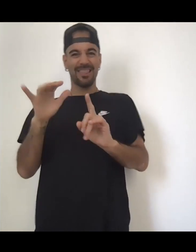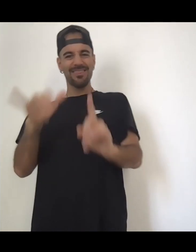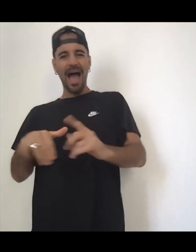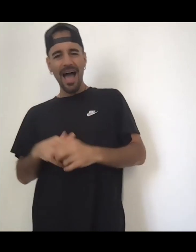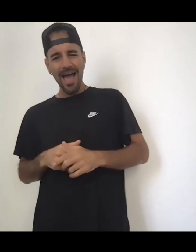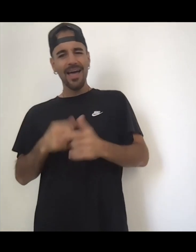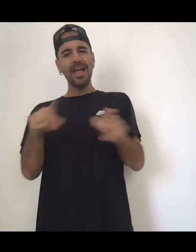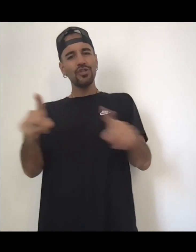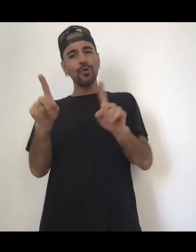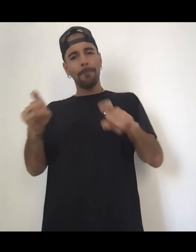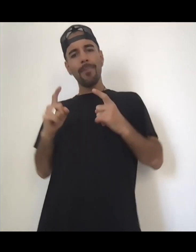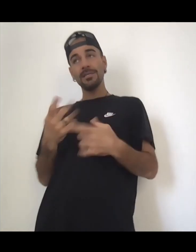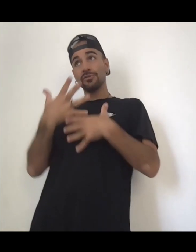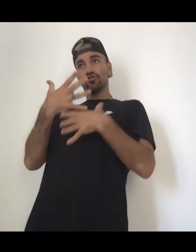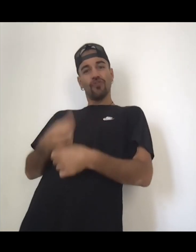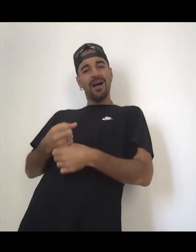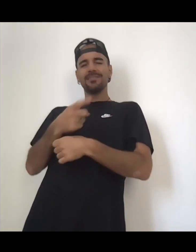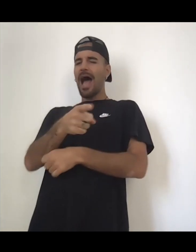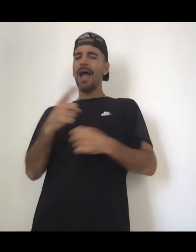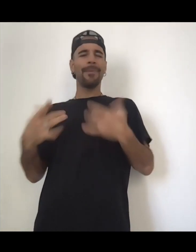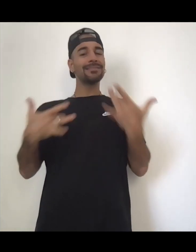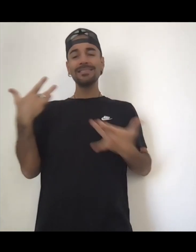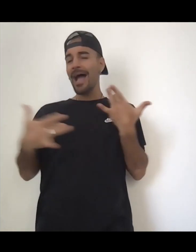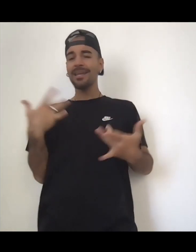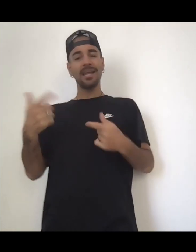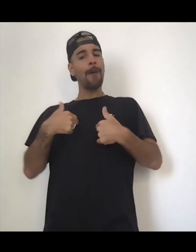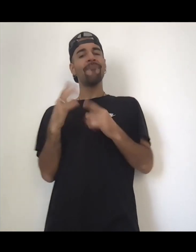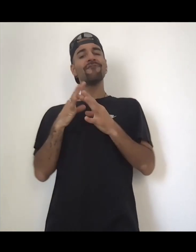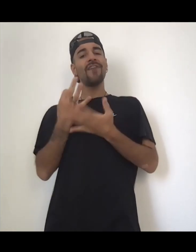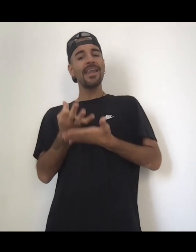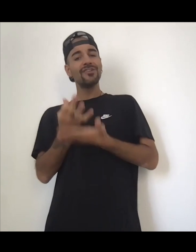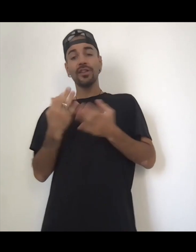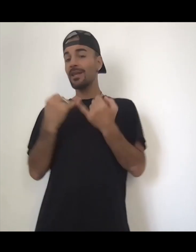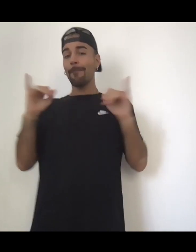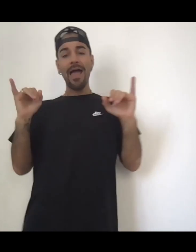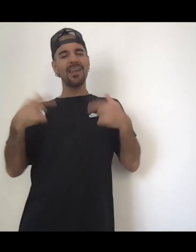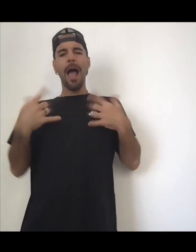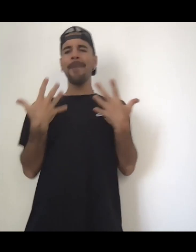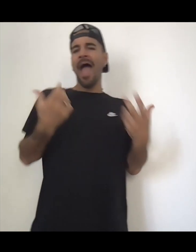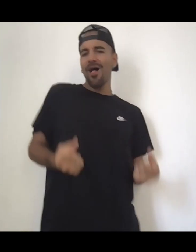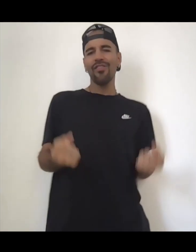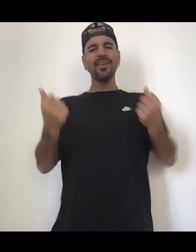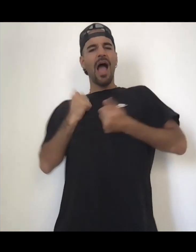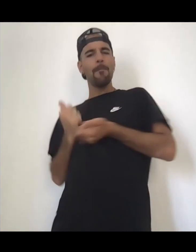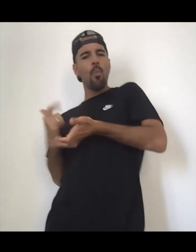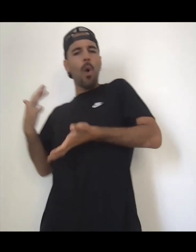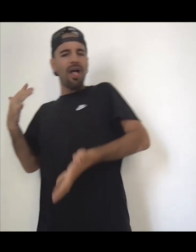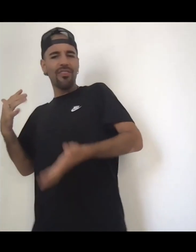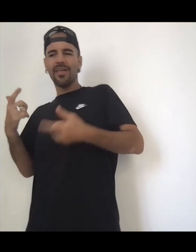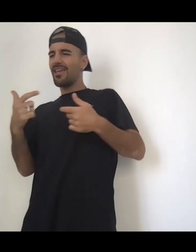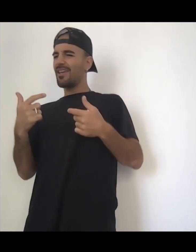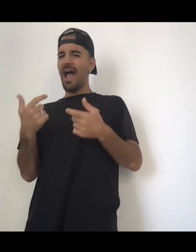I'm so financially independent I have a wealth of health resources um influence